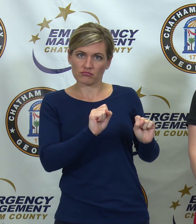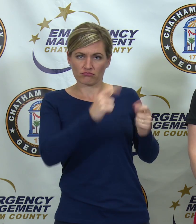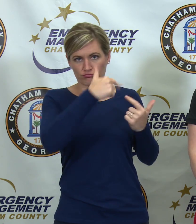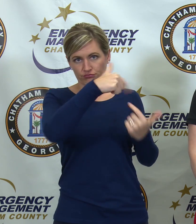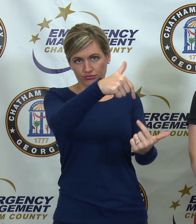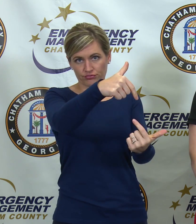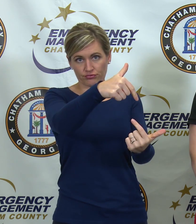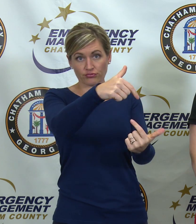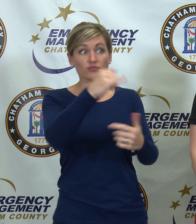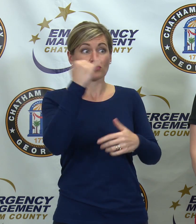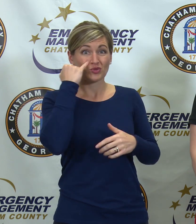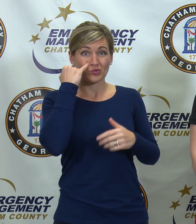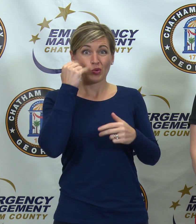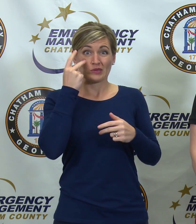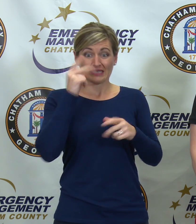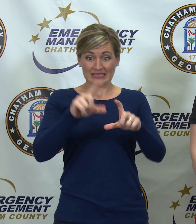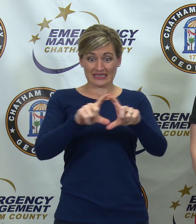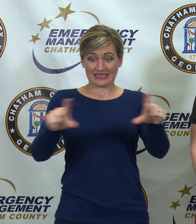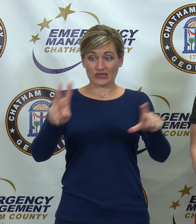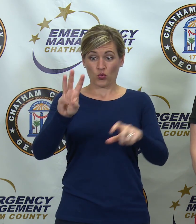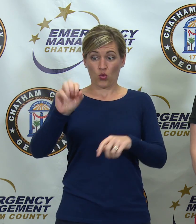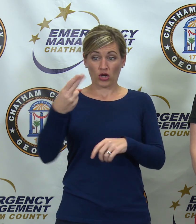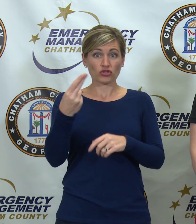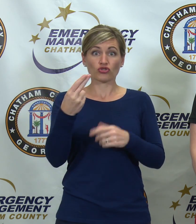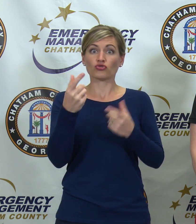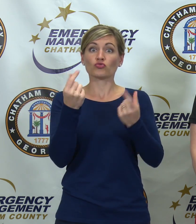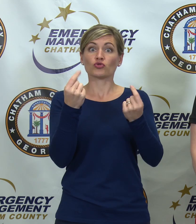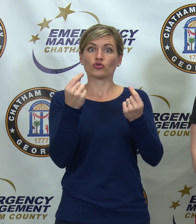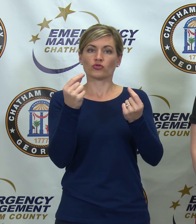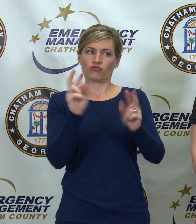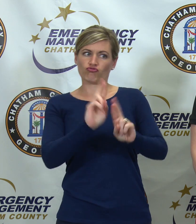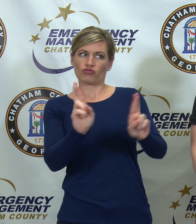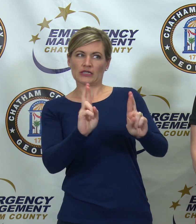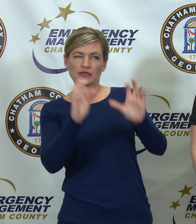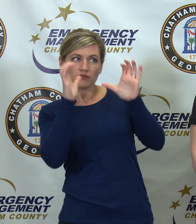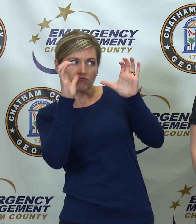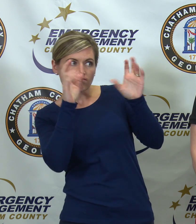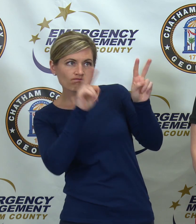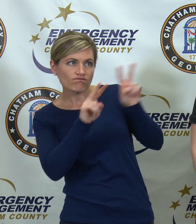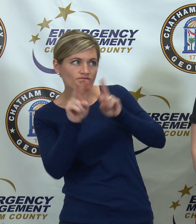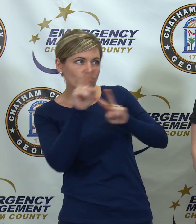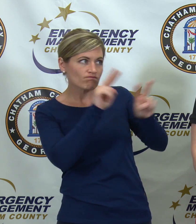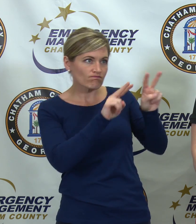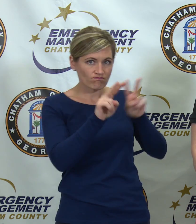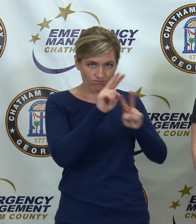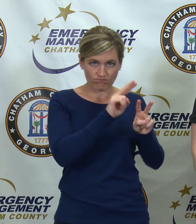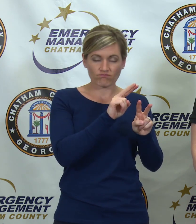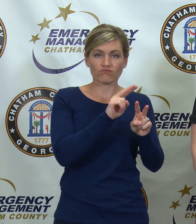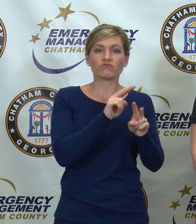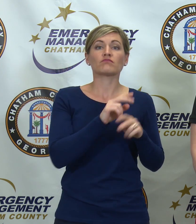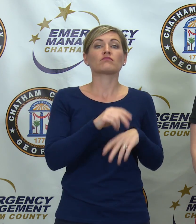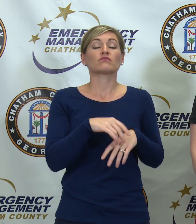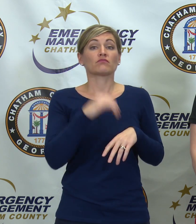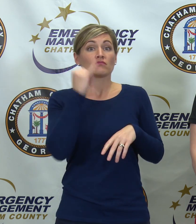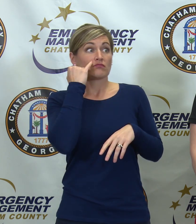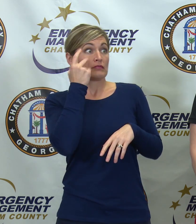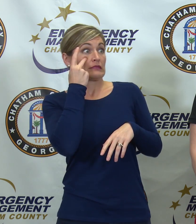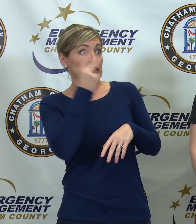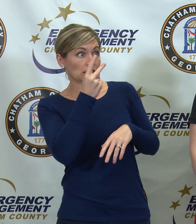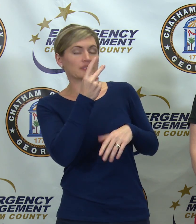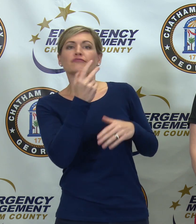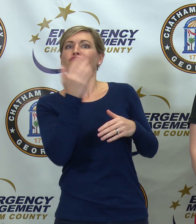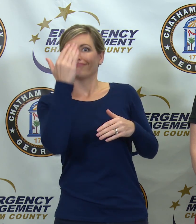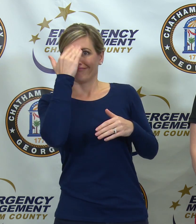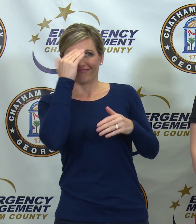watch, move close to a shelter or sturdy building so that you can get there quickly if a warning is issued or if you see a tornado